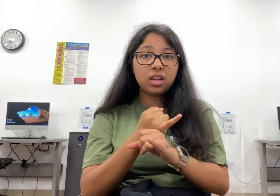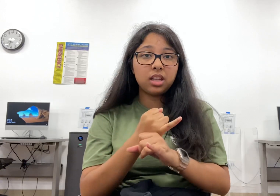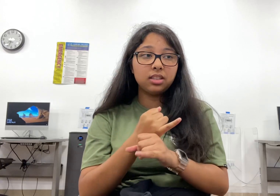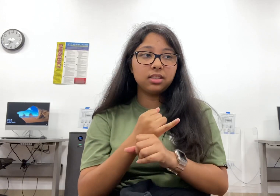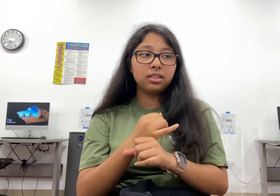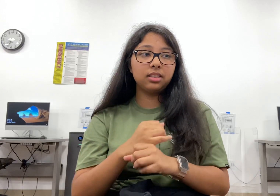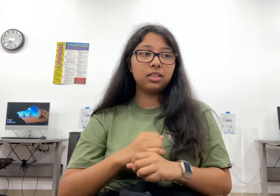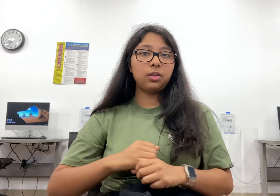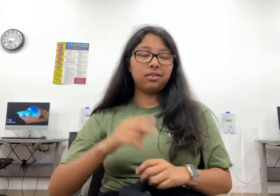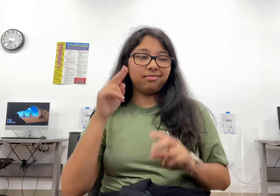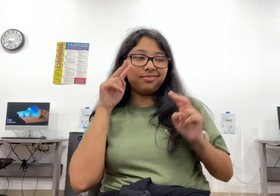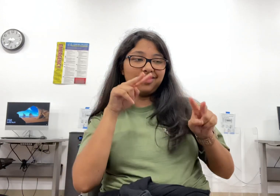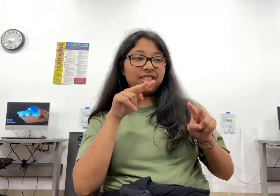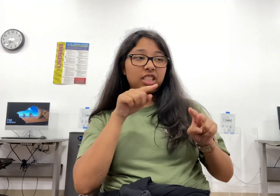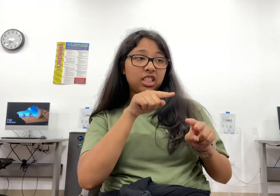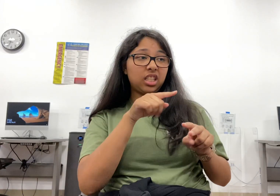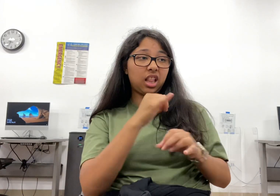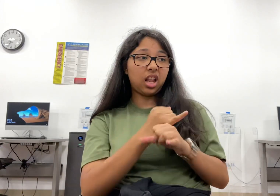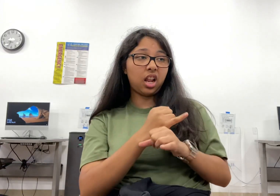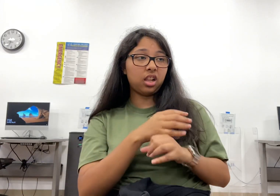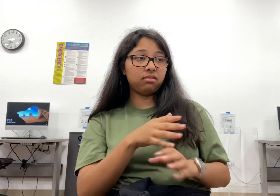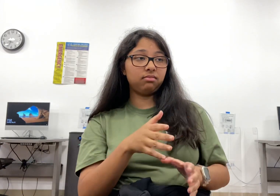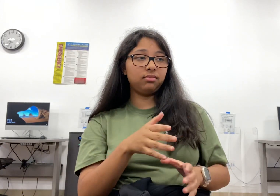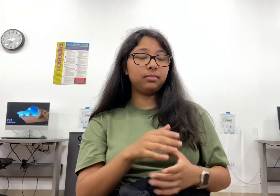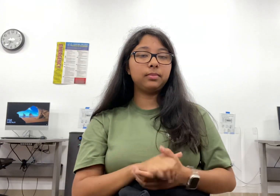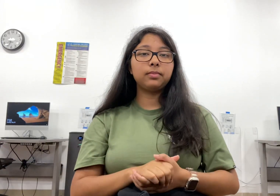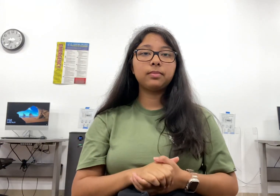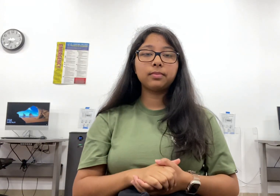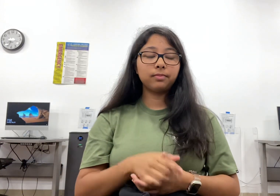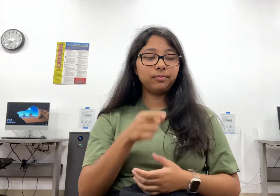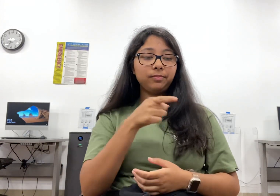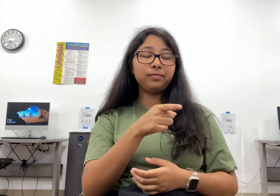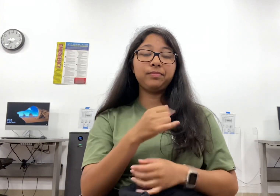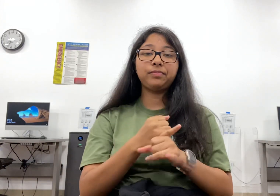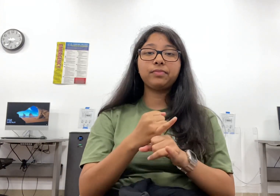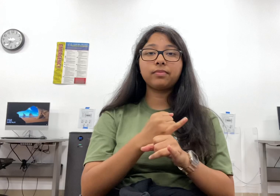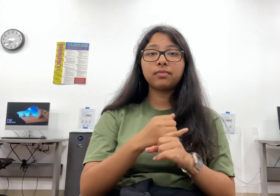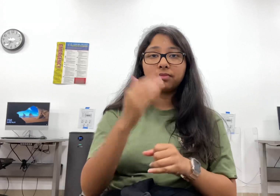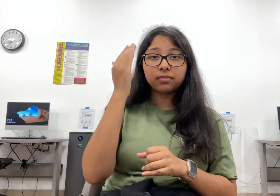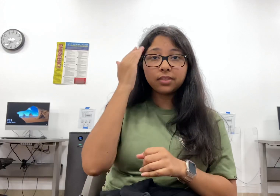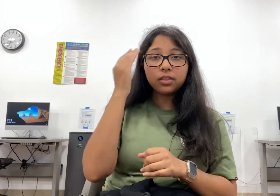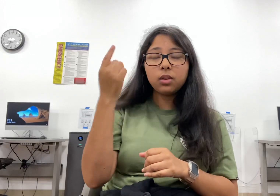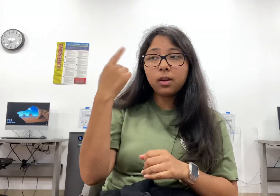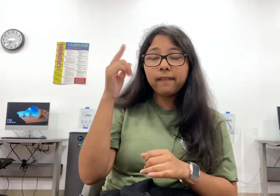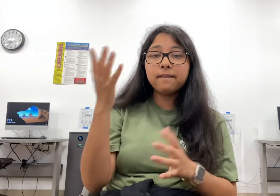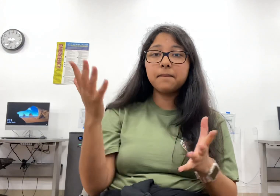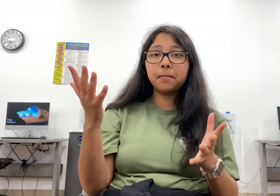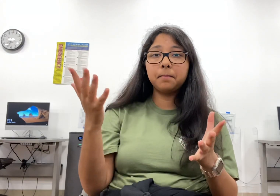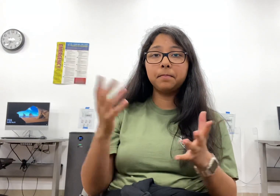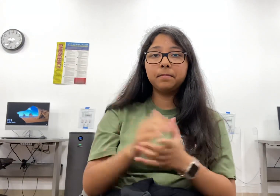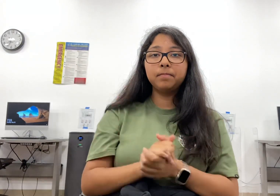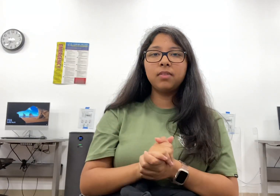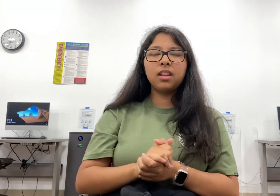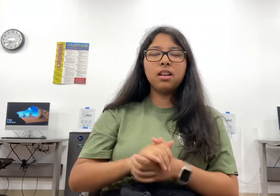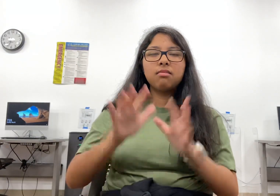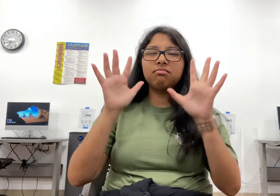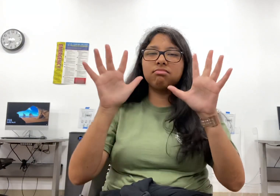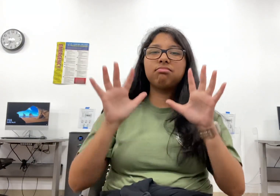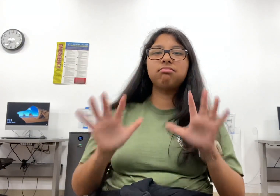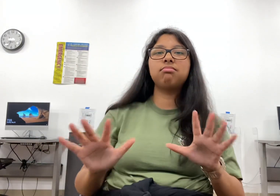Catalina Island is known for its marvelous climate and is often compared to the